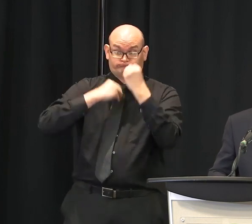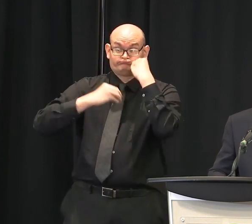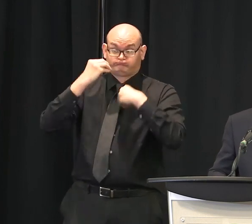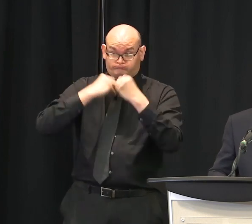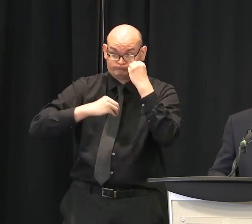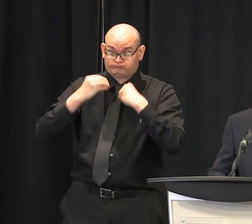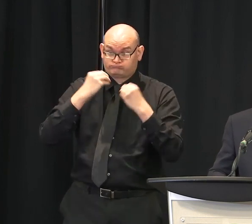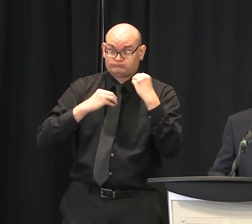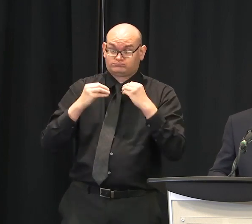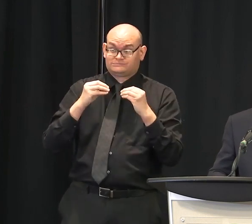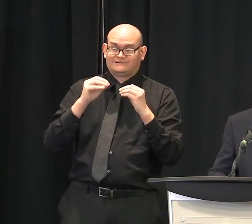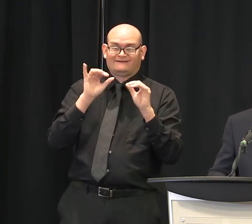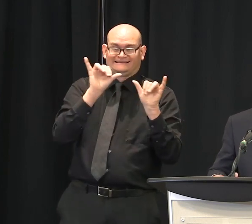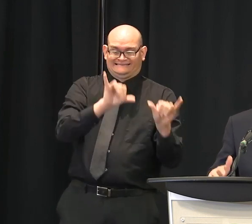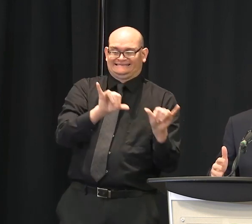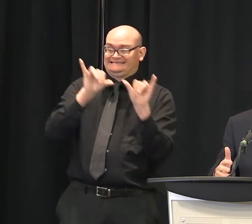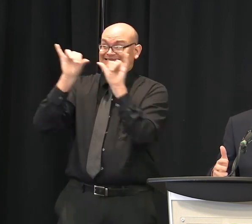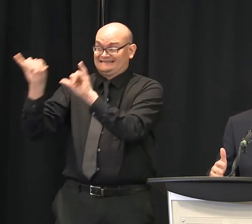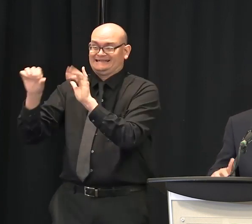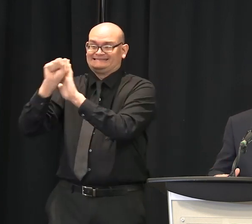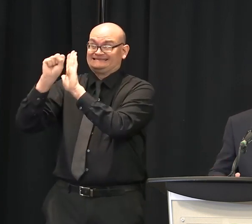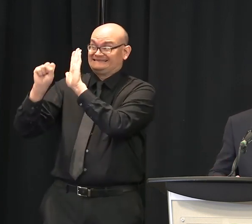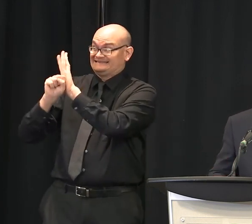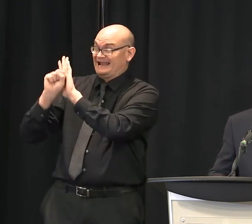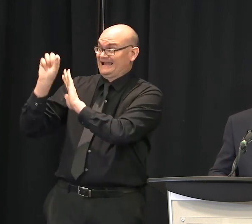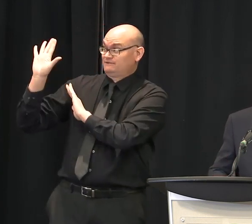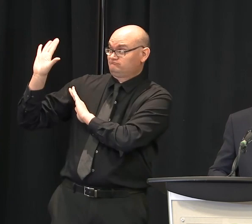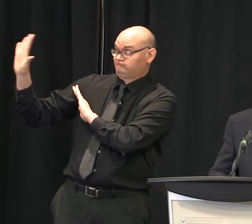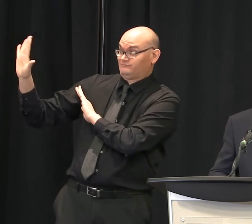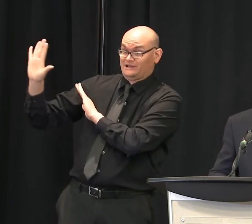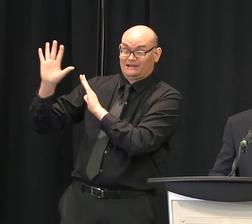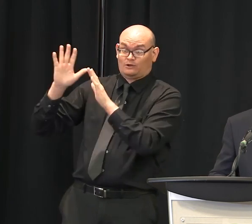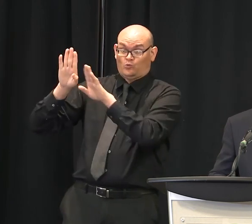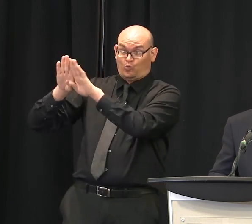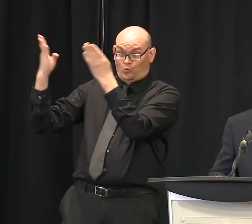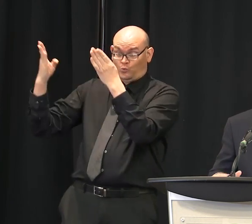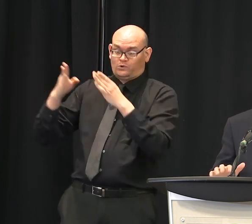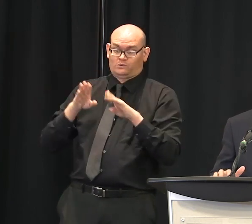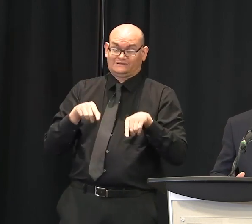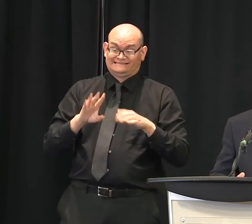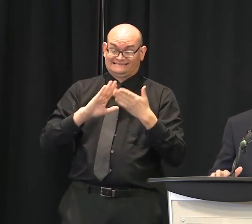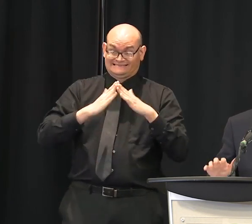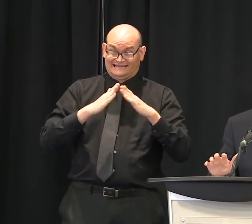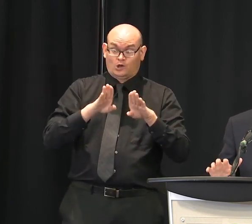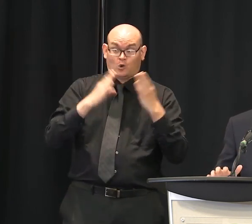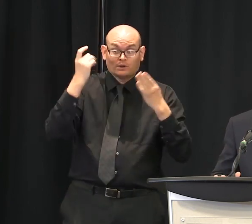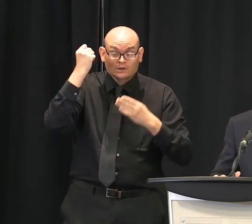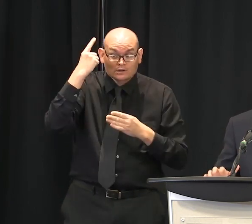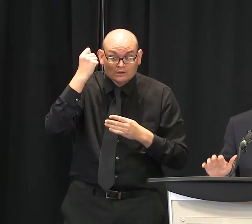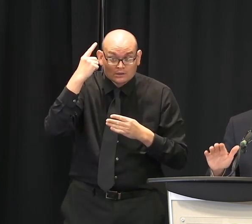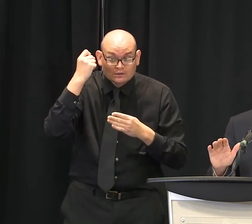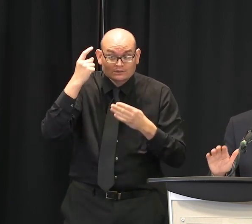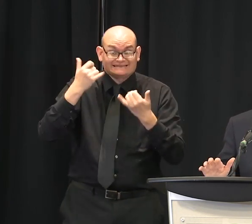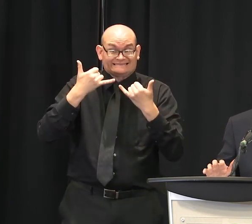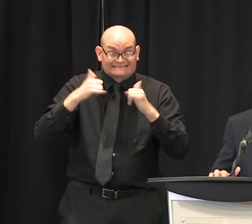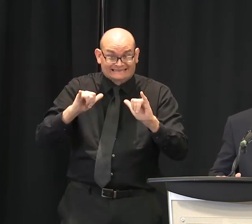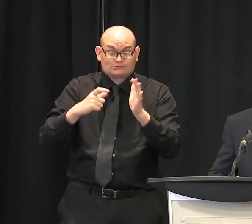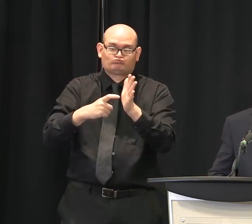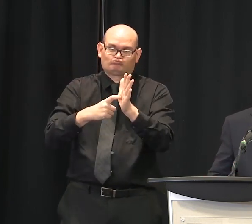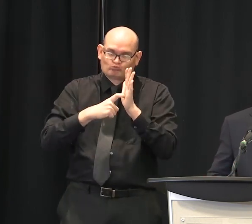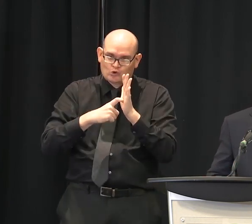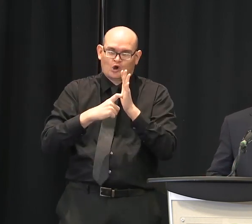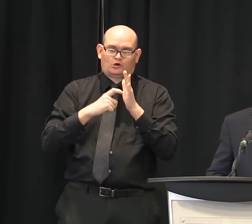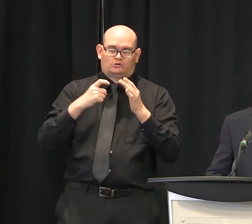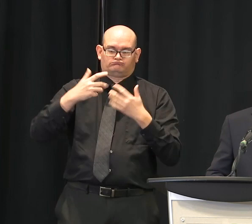And just as a reminder that while we have these openings, social distancing is still the overriding, paramount concern,